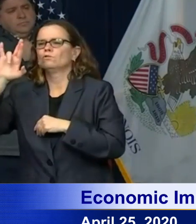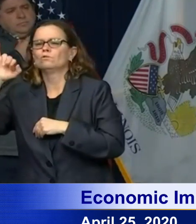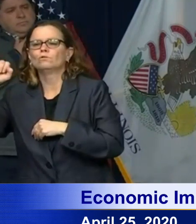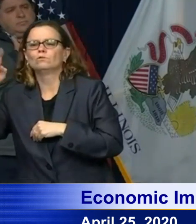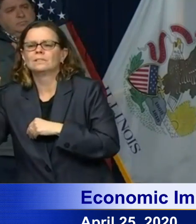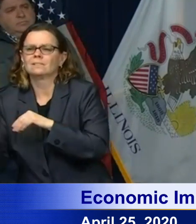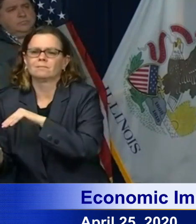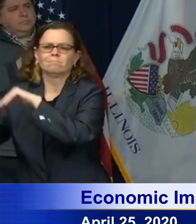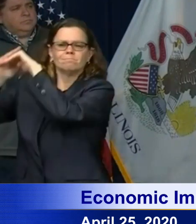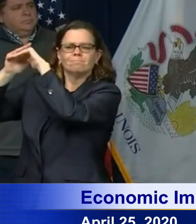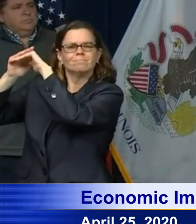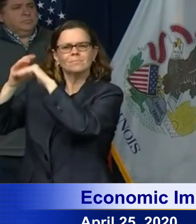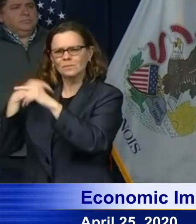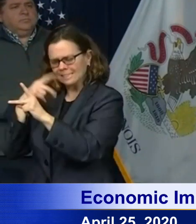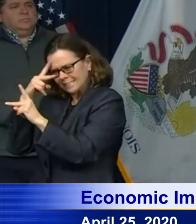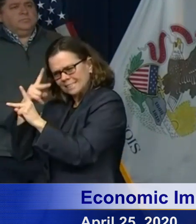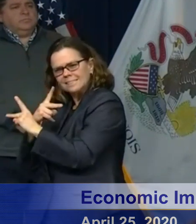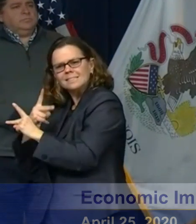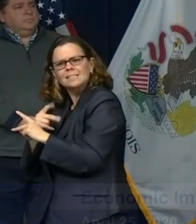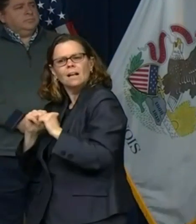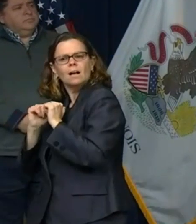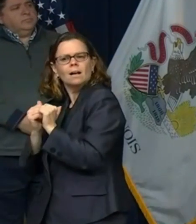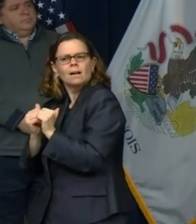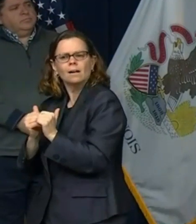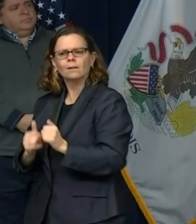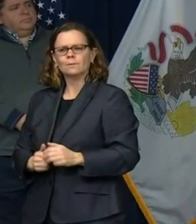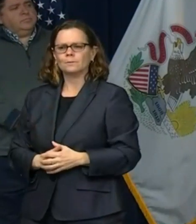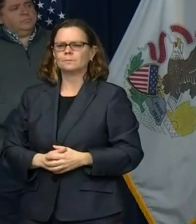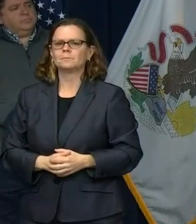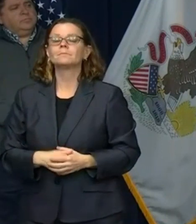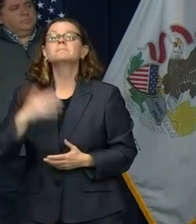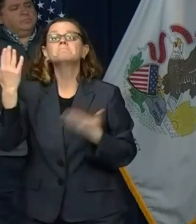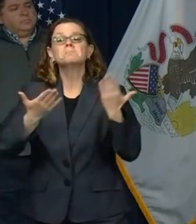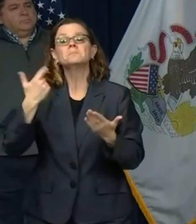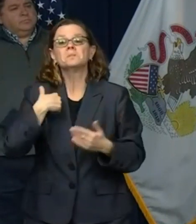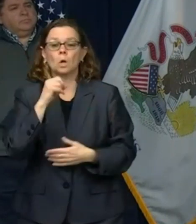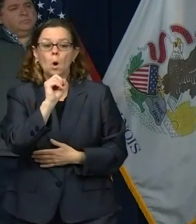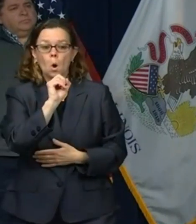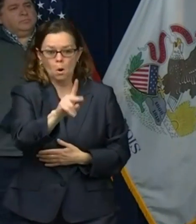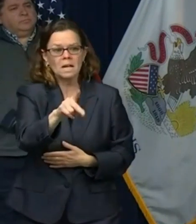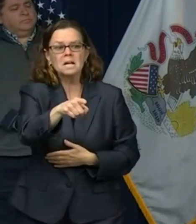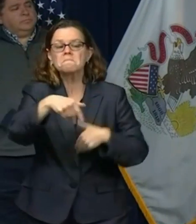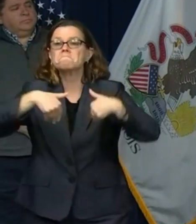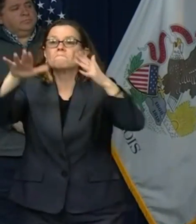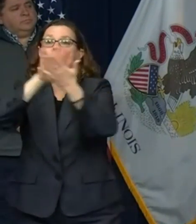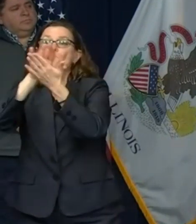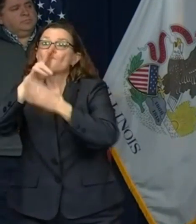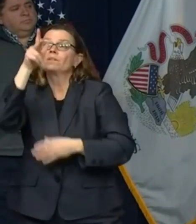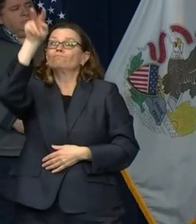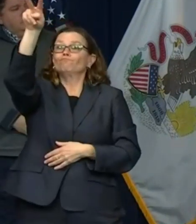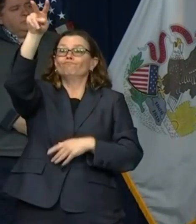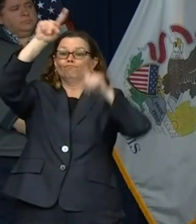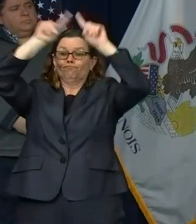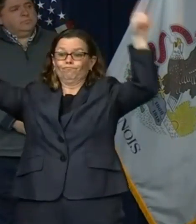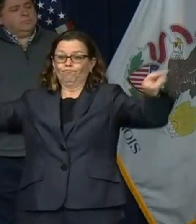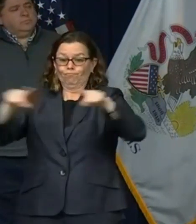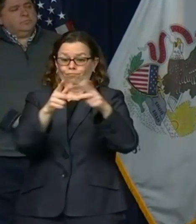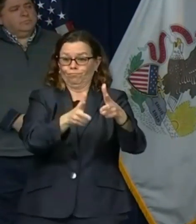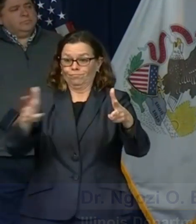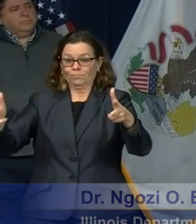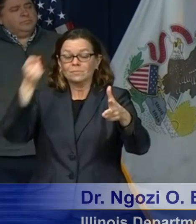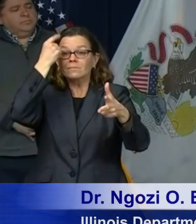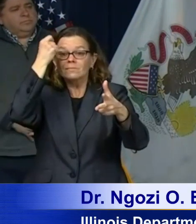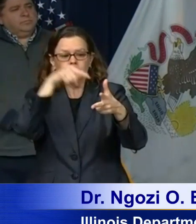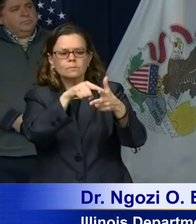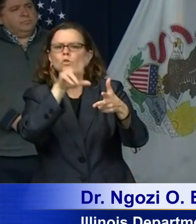you know, maybe with no concession stands, nobody coming up to the window. So really still trying to think about that and really trying to see how we can make